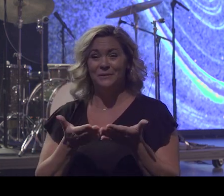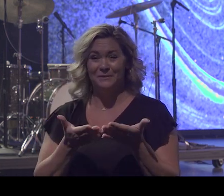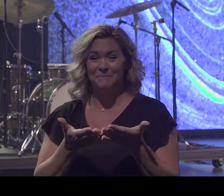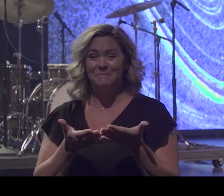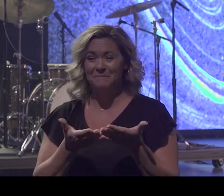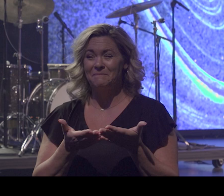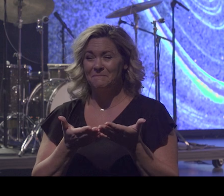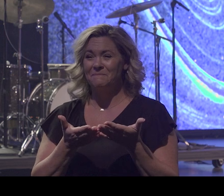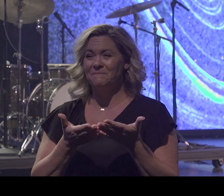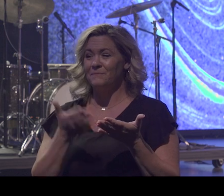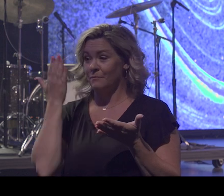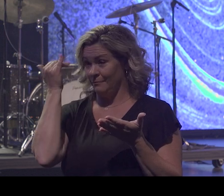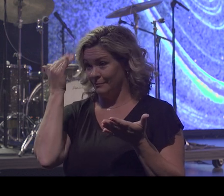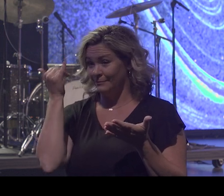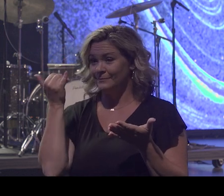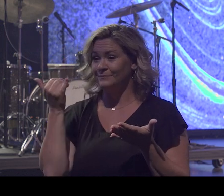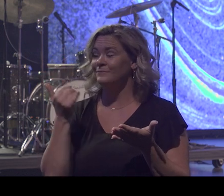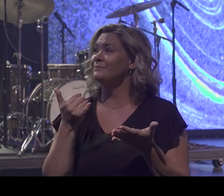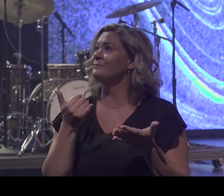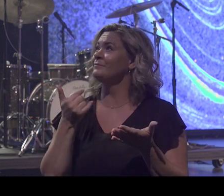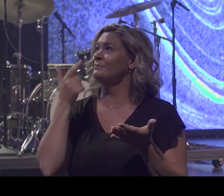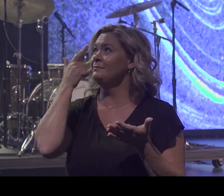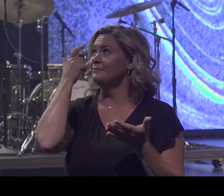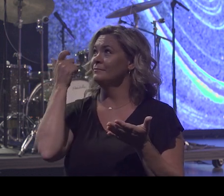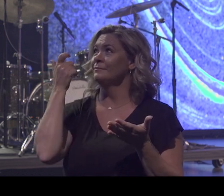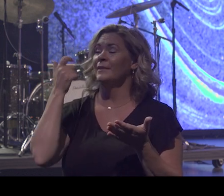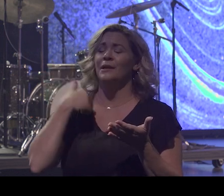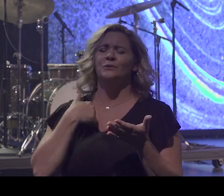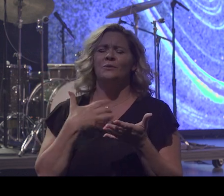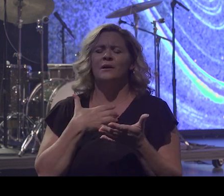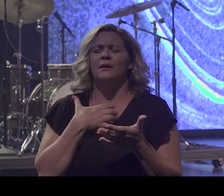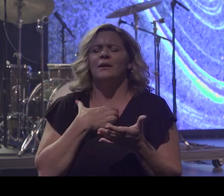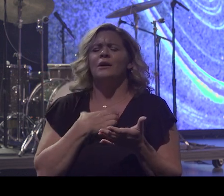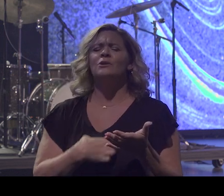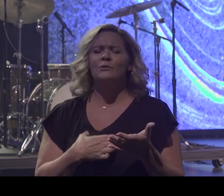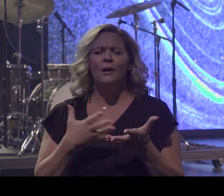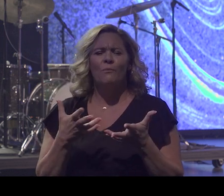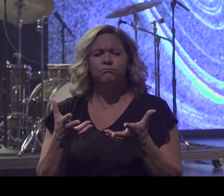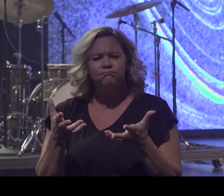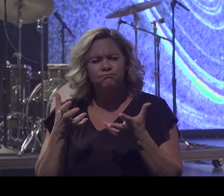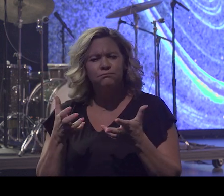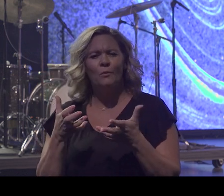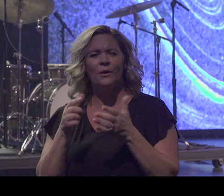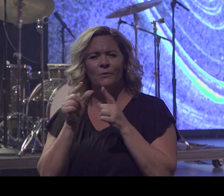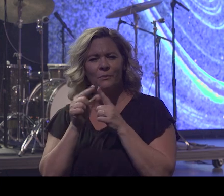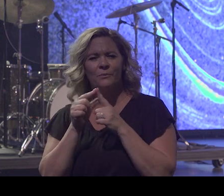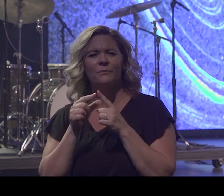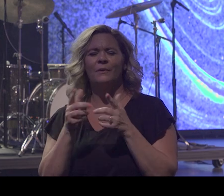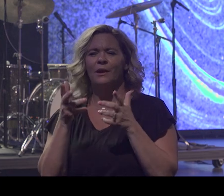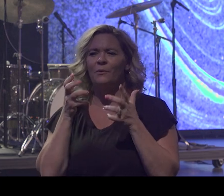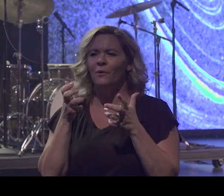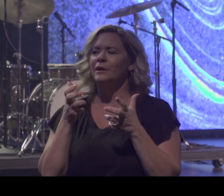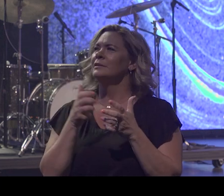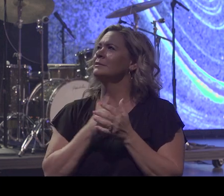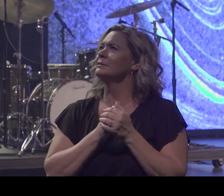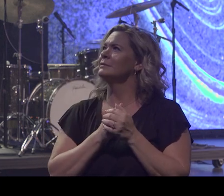You know why? Because I was so hungry. And I needed to taste and see that the Lord is really good.